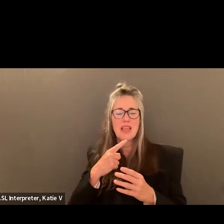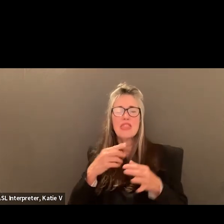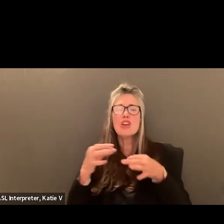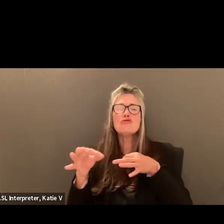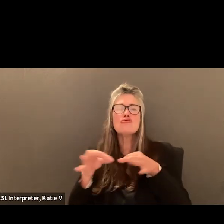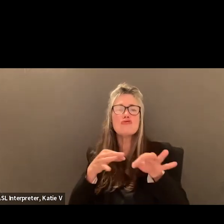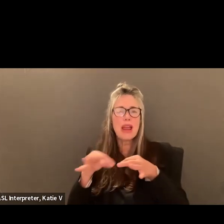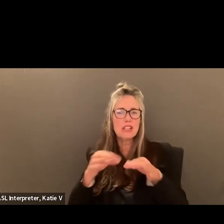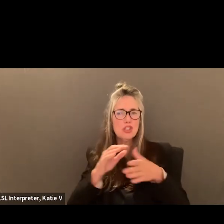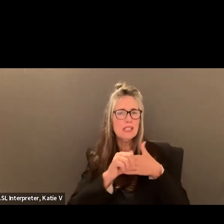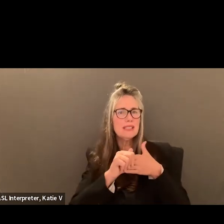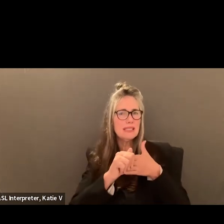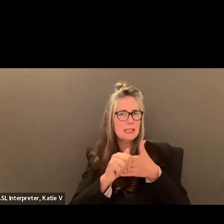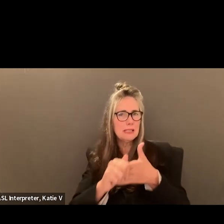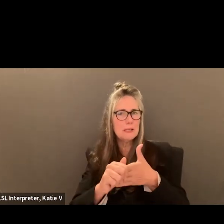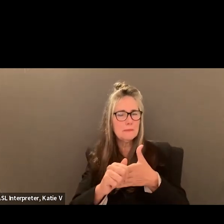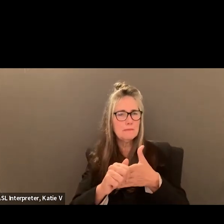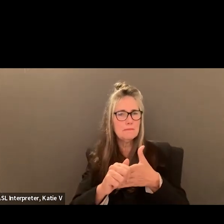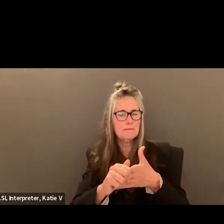Which one is it?